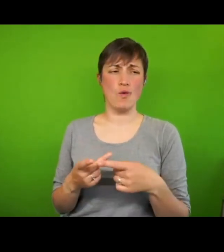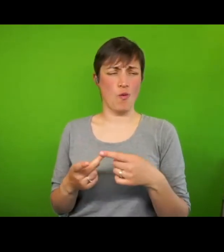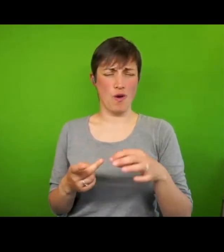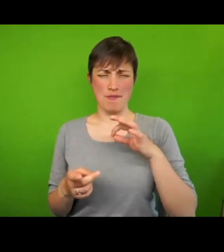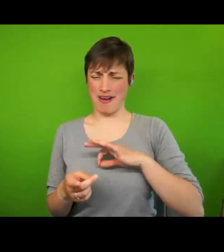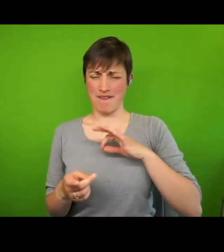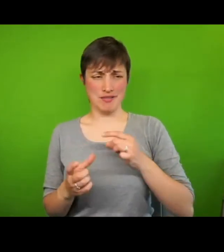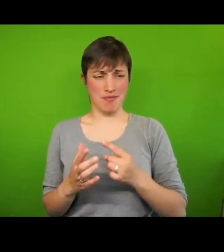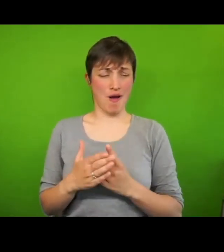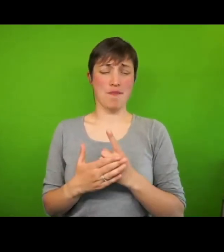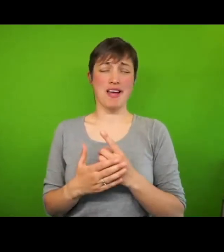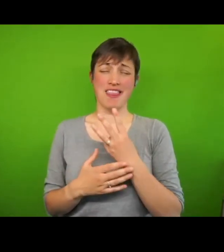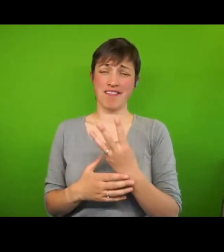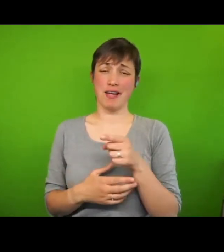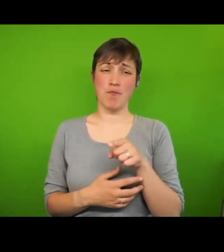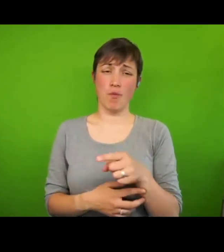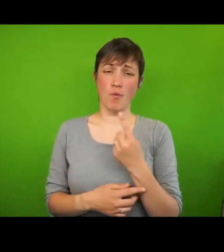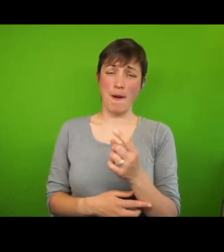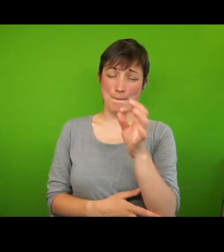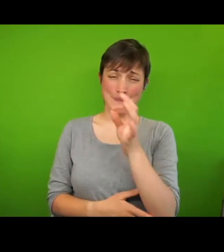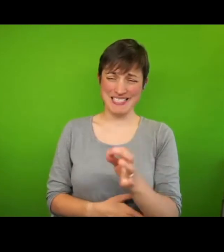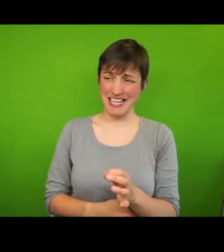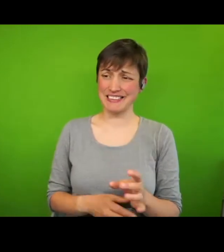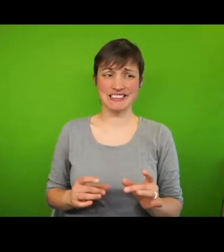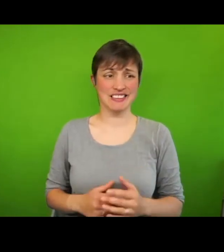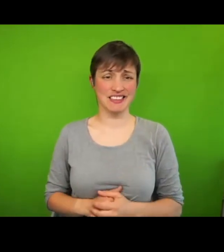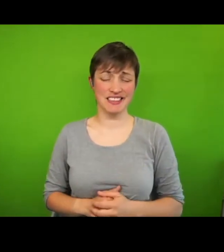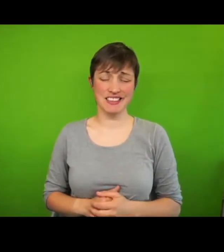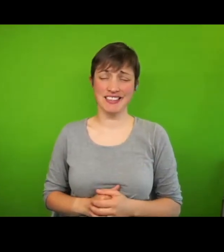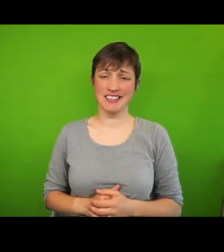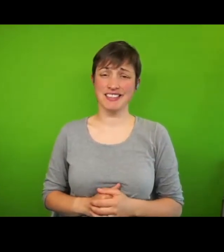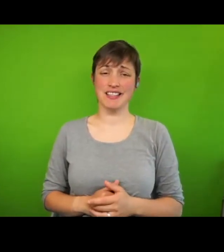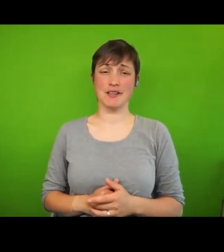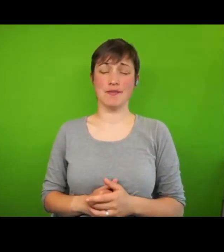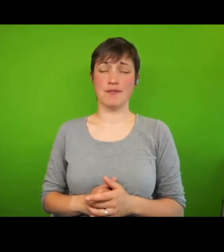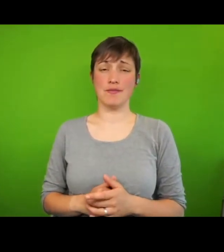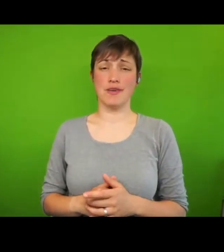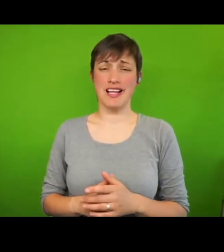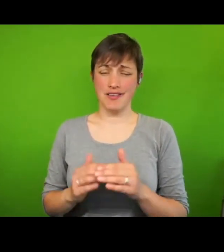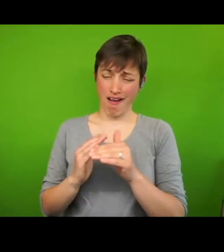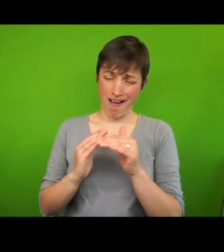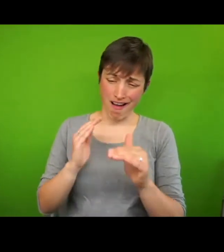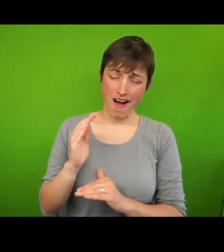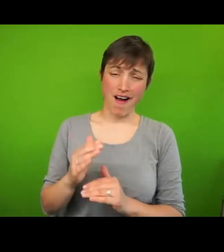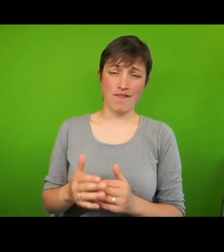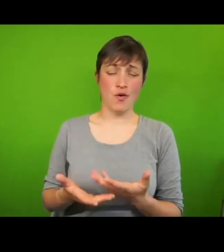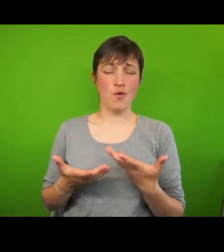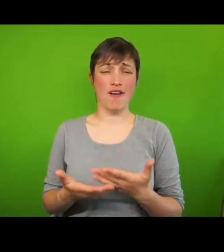a mere 3.1%, well below half the current level of inflation.